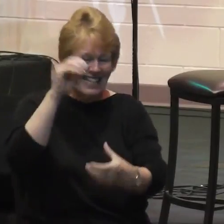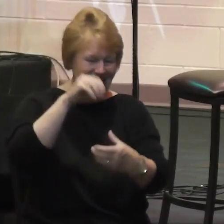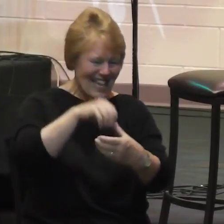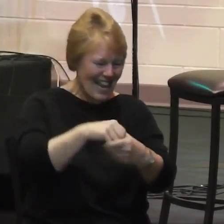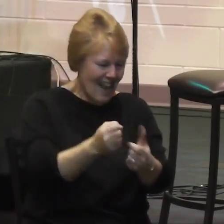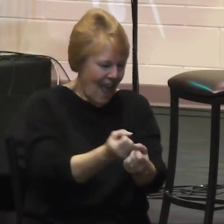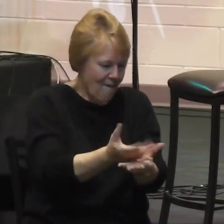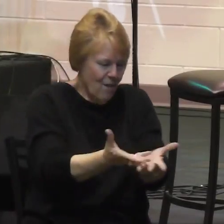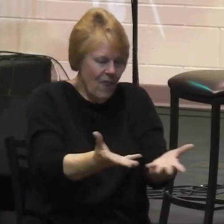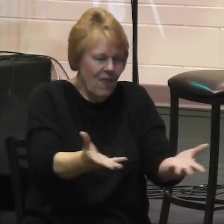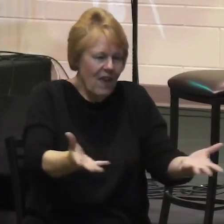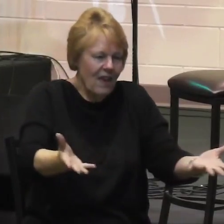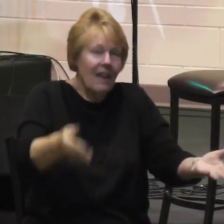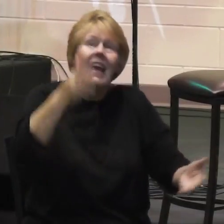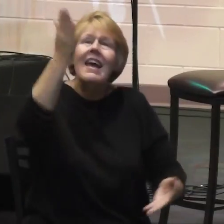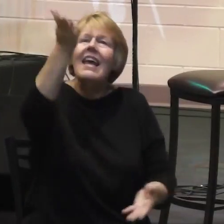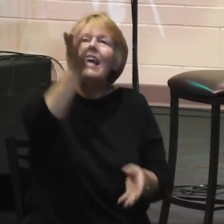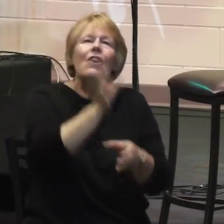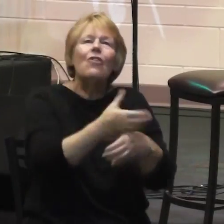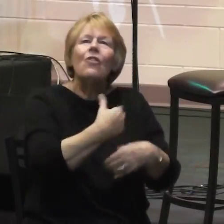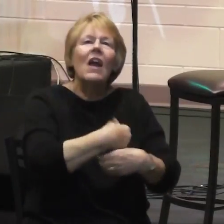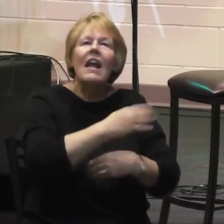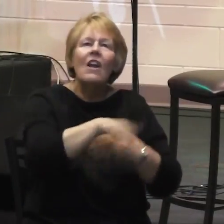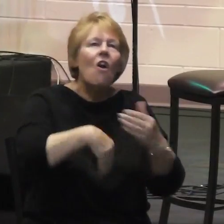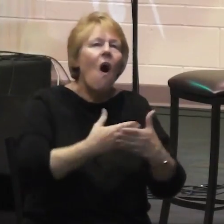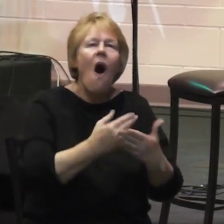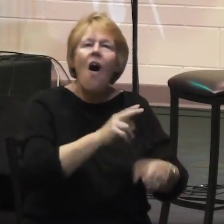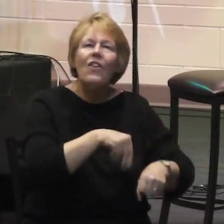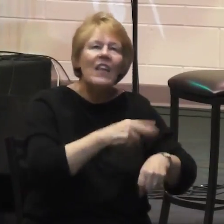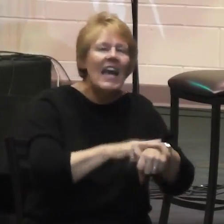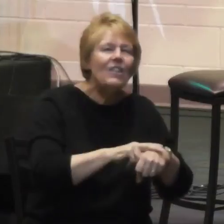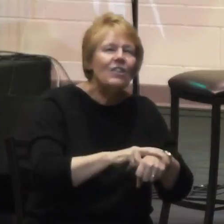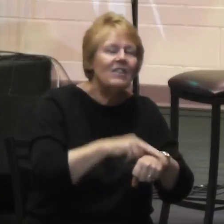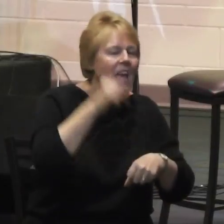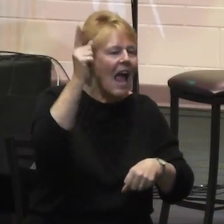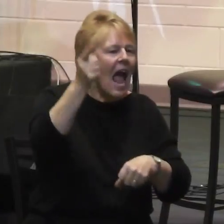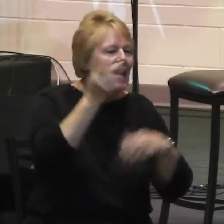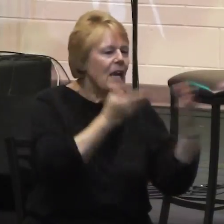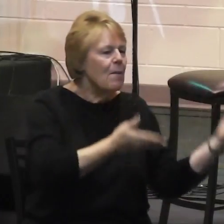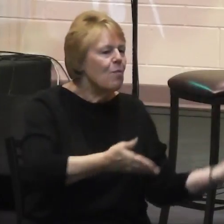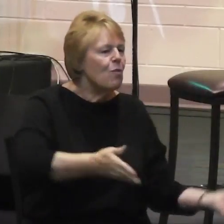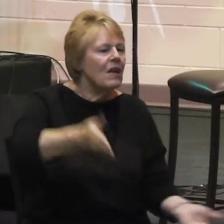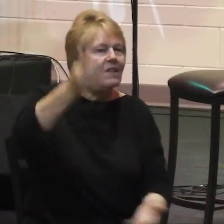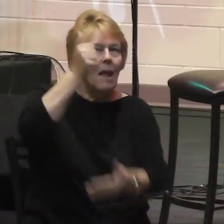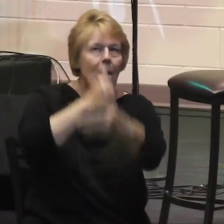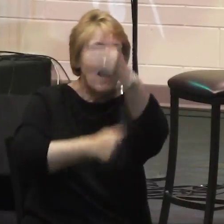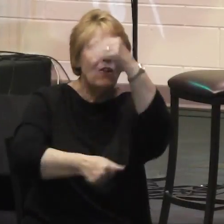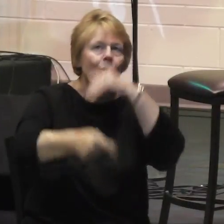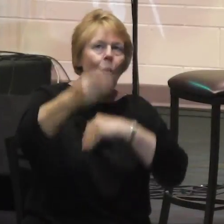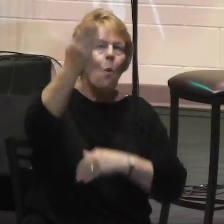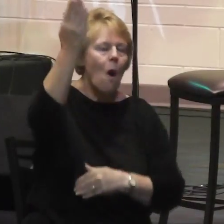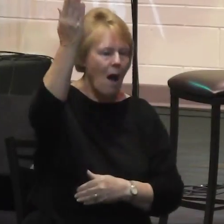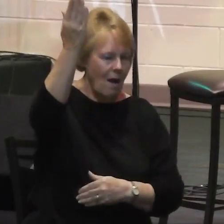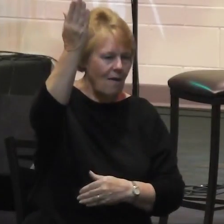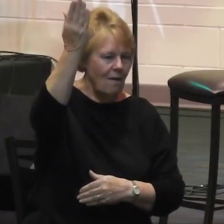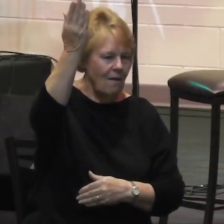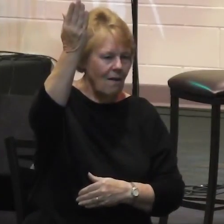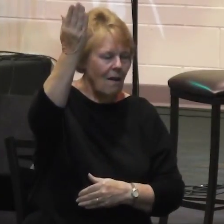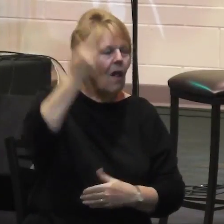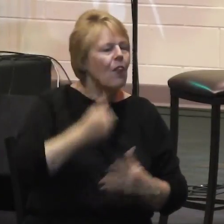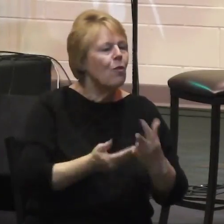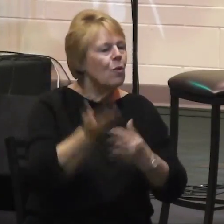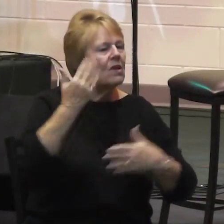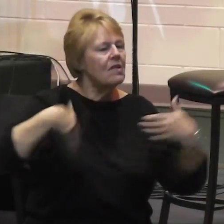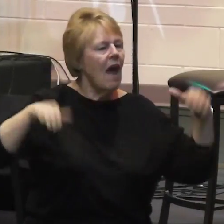nations and ethnicity through the first Adam and he brings them all under one body through the sacrifice of our Lord